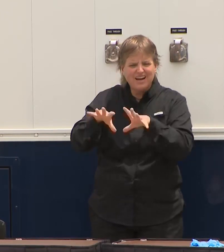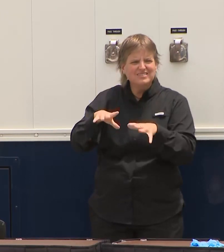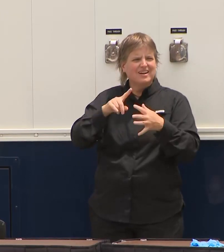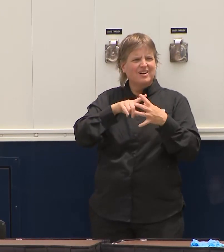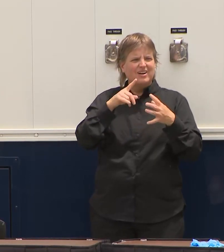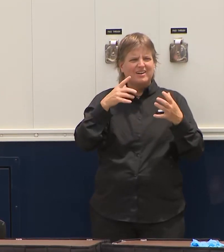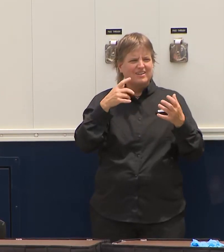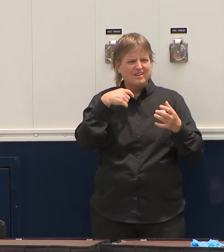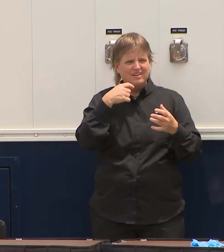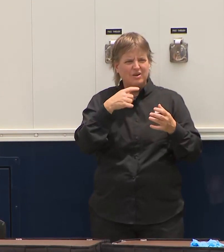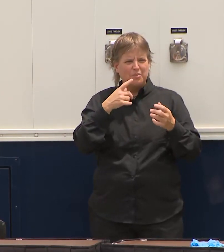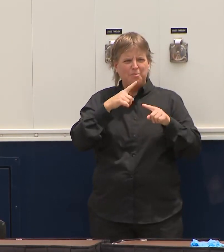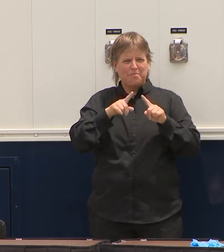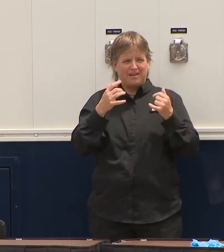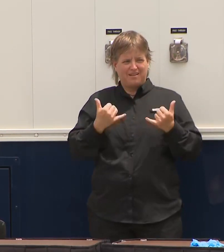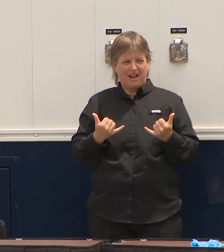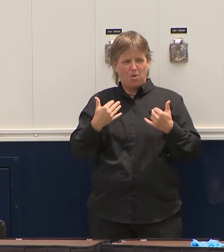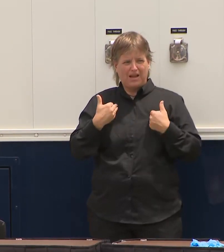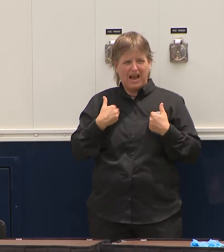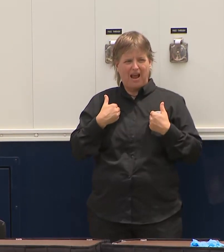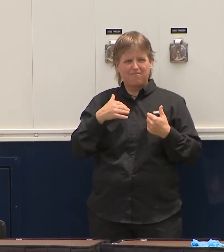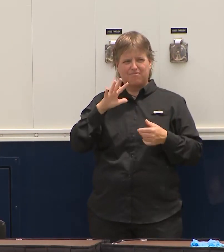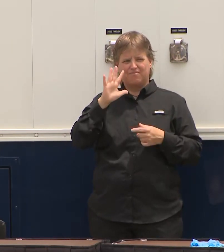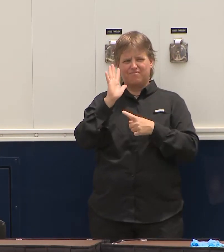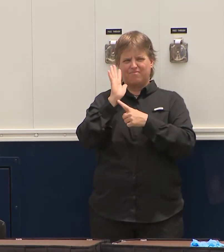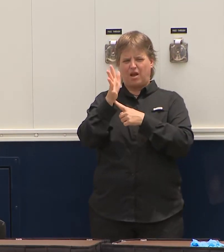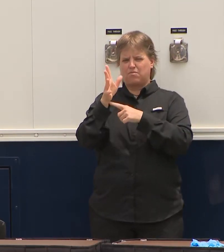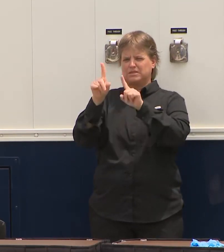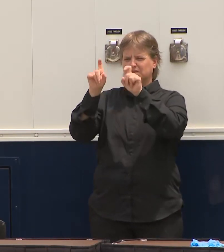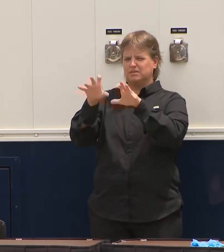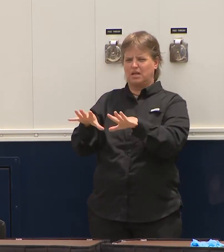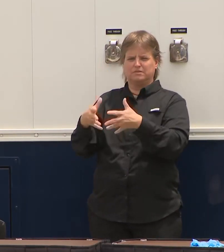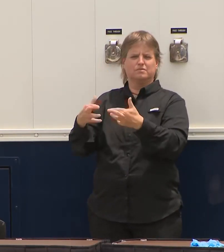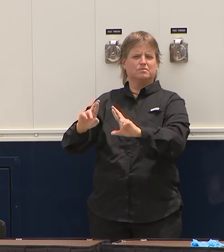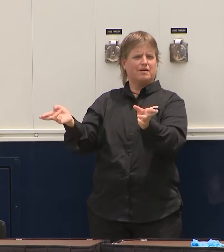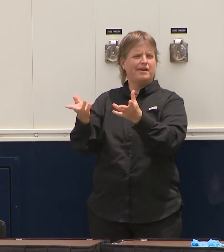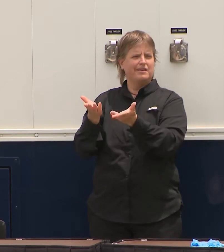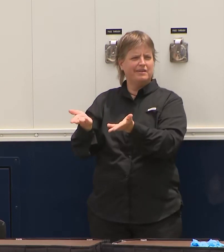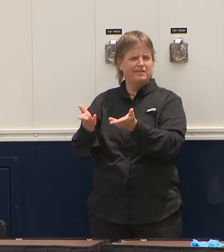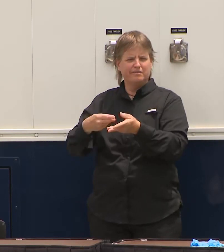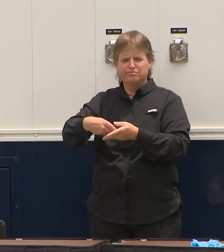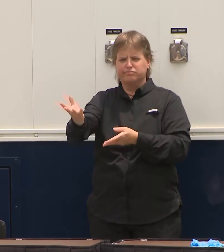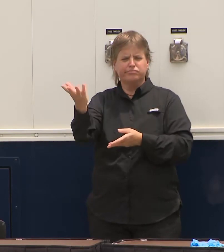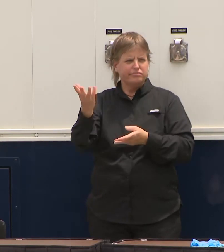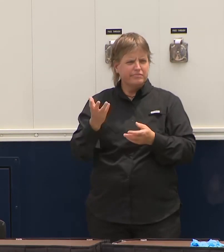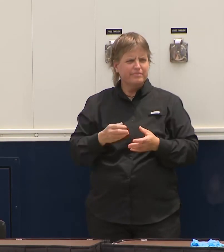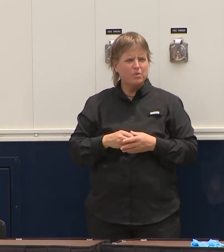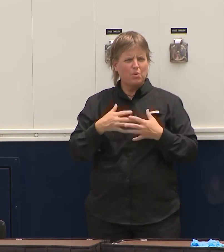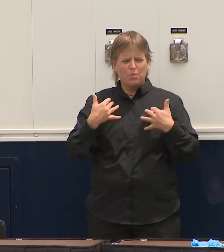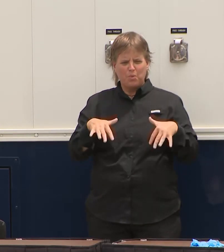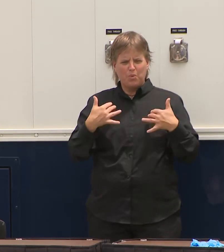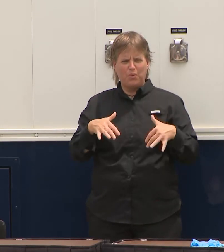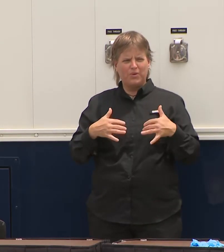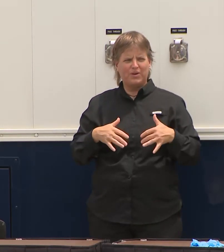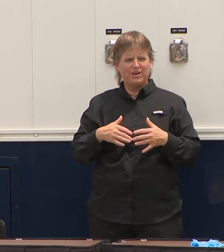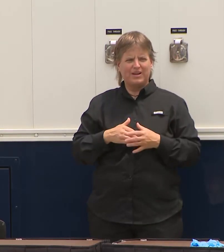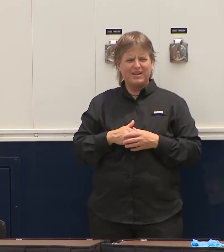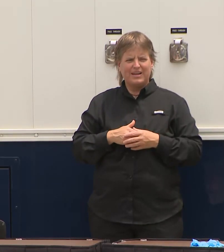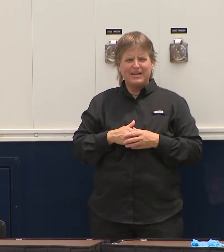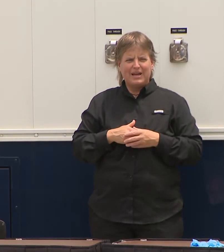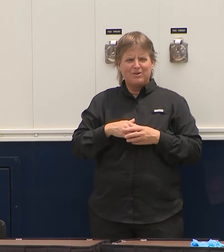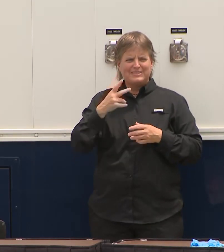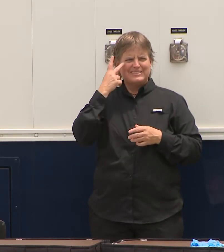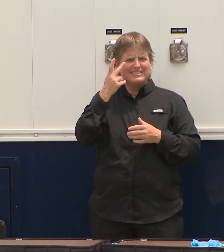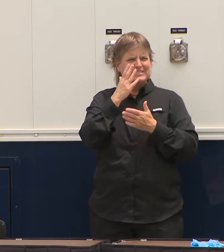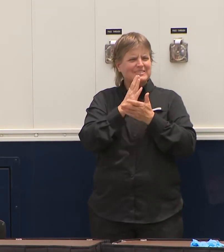-minute test that's available. And so you look at how Florida, I mean, we've had some of the areas that have been more hot spots,